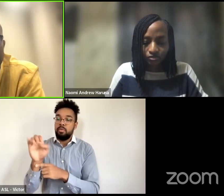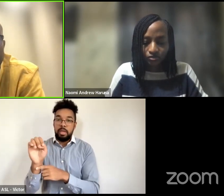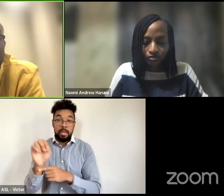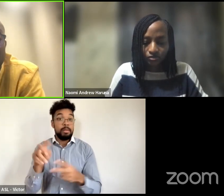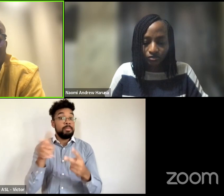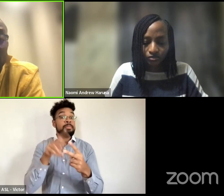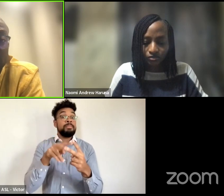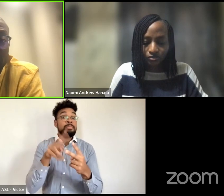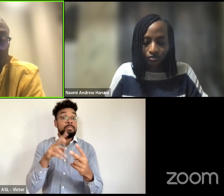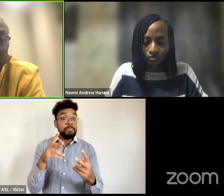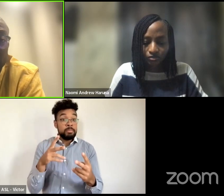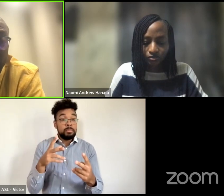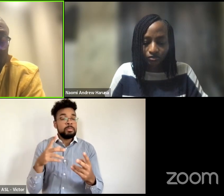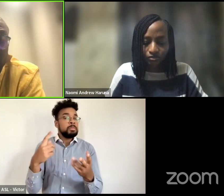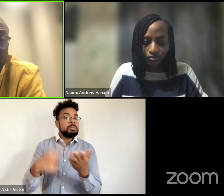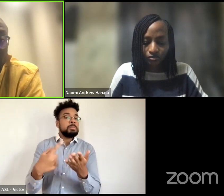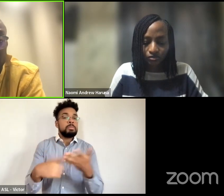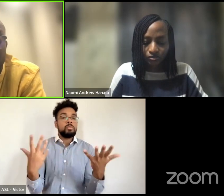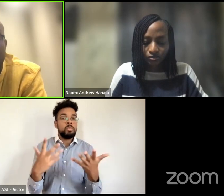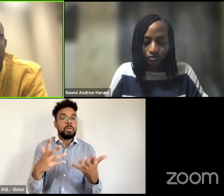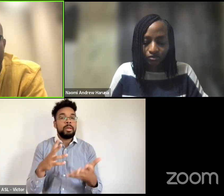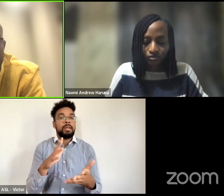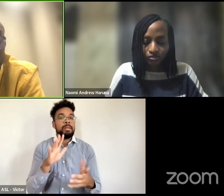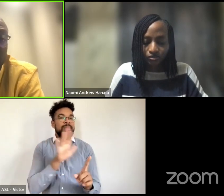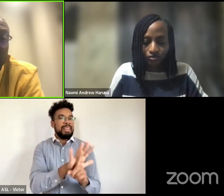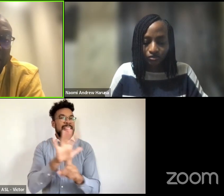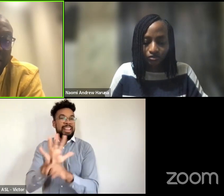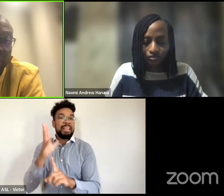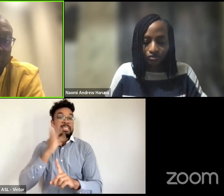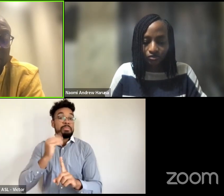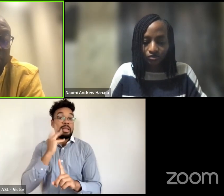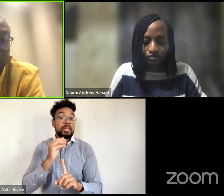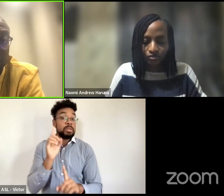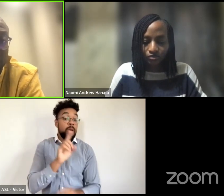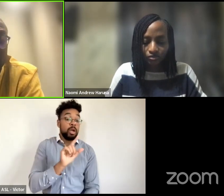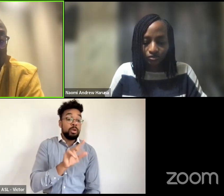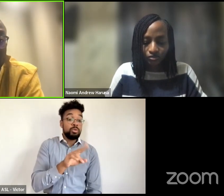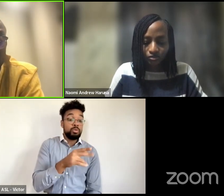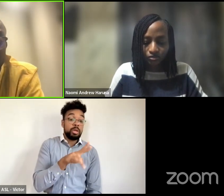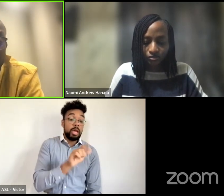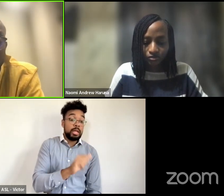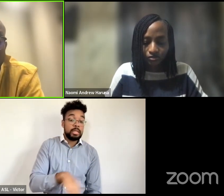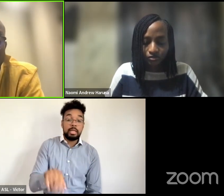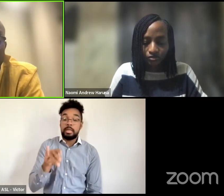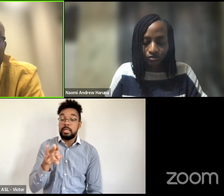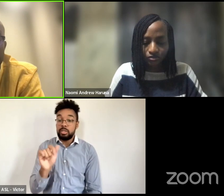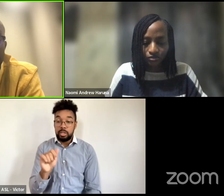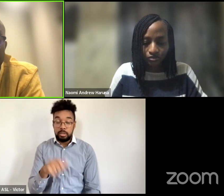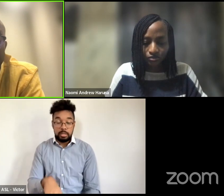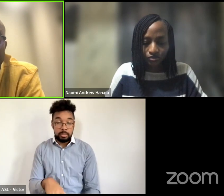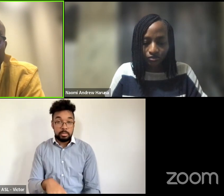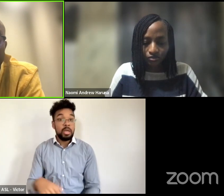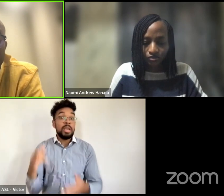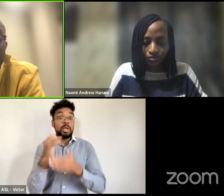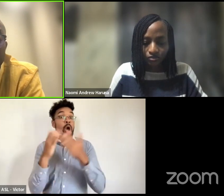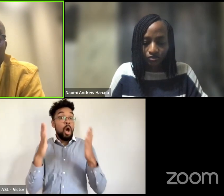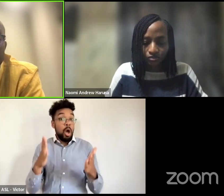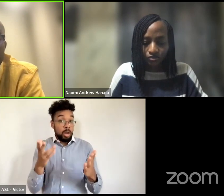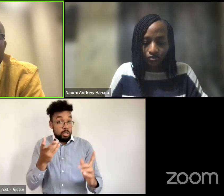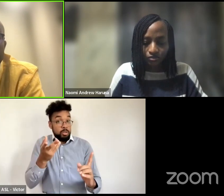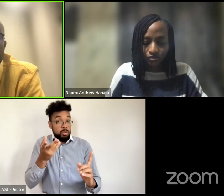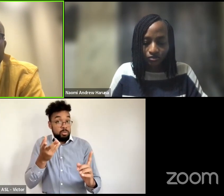them really talked about their experiences um both in uganda and nigeria and of course as artists um um